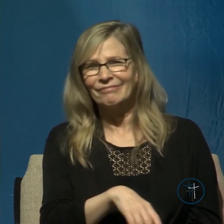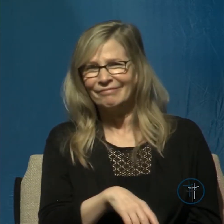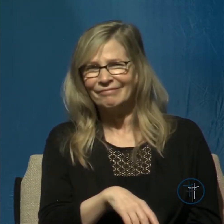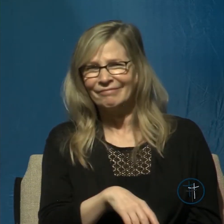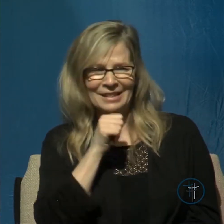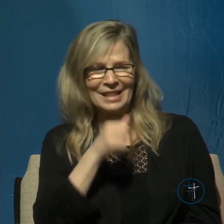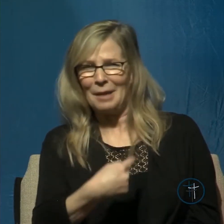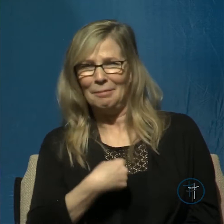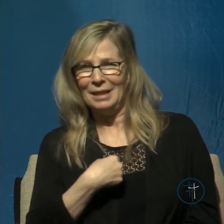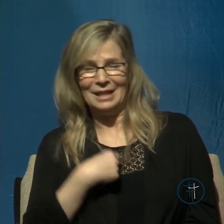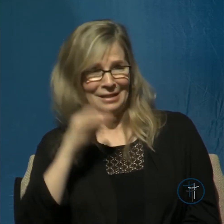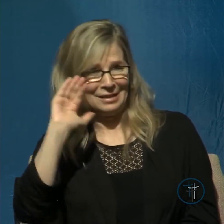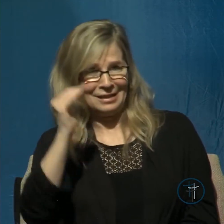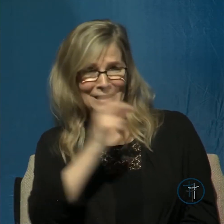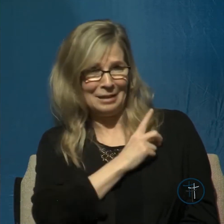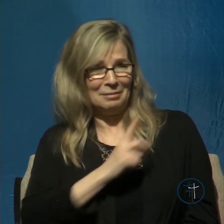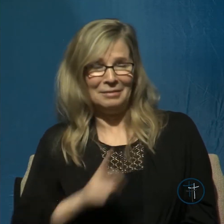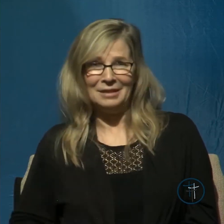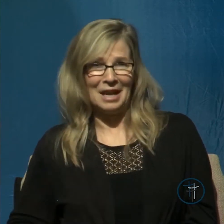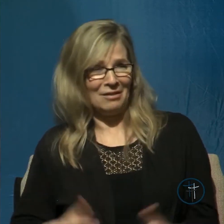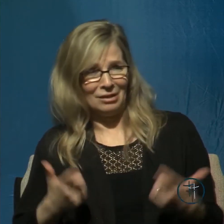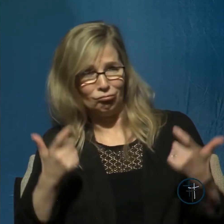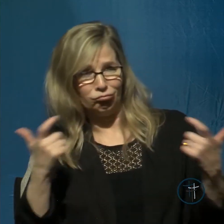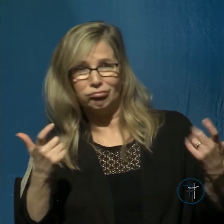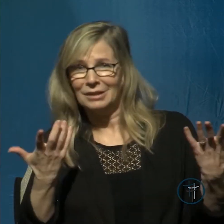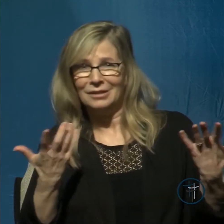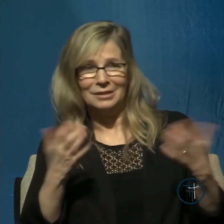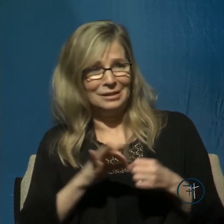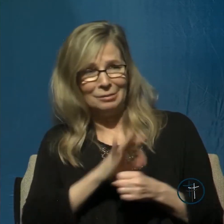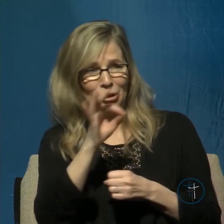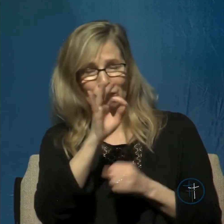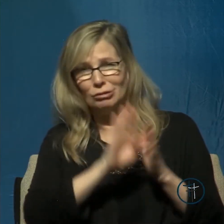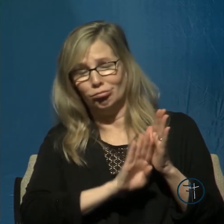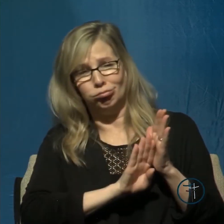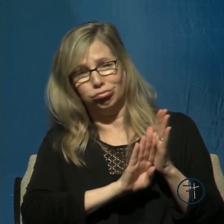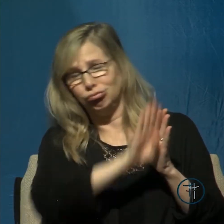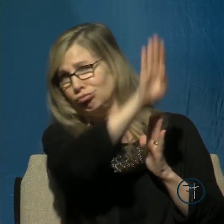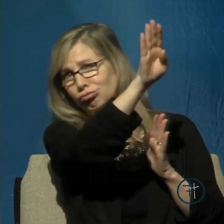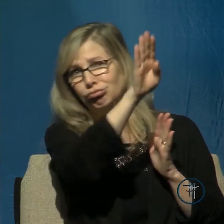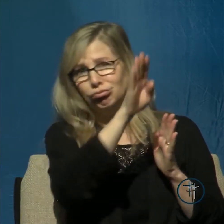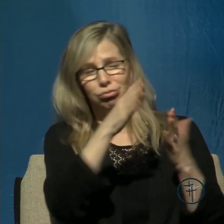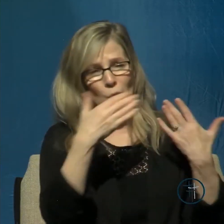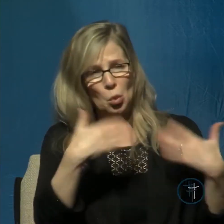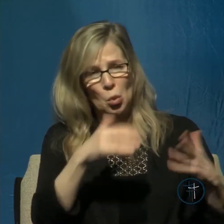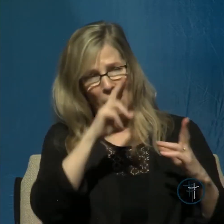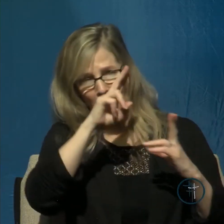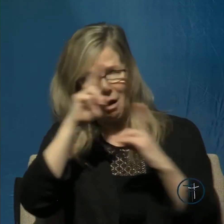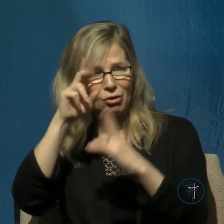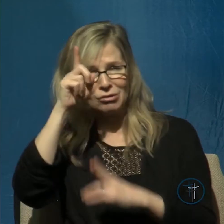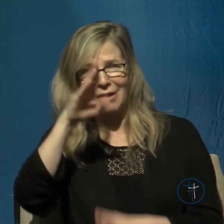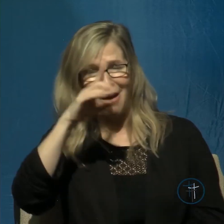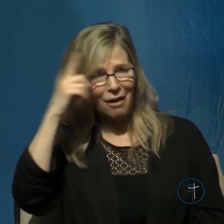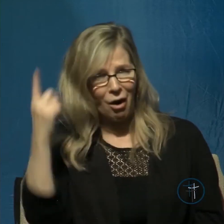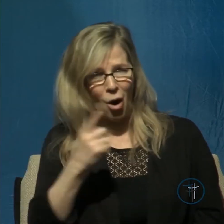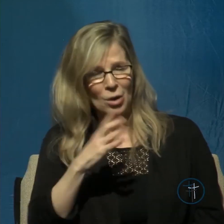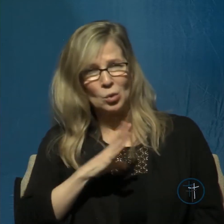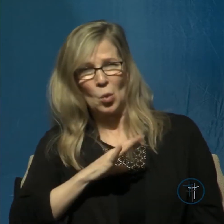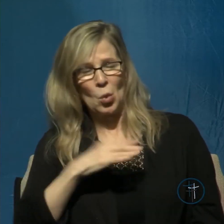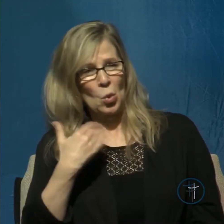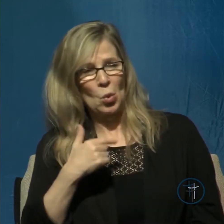in terms of his spiritual walk, his godliness, on the contrary, Psalm 27 is actually a psalm